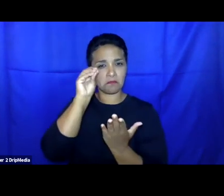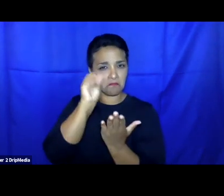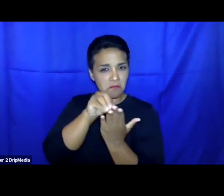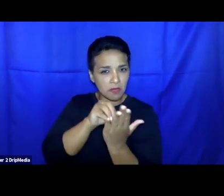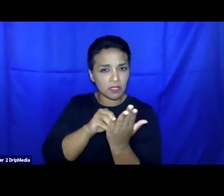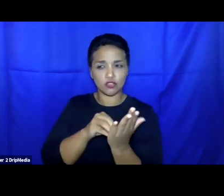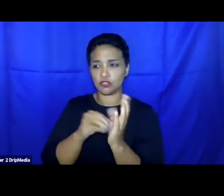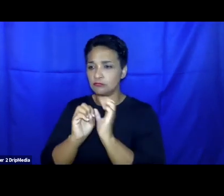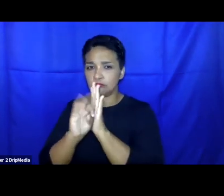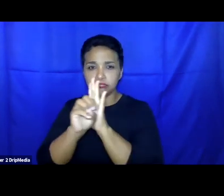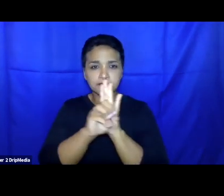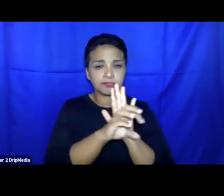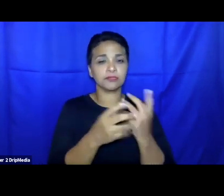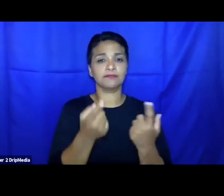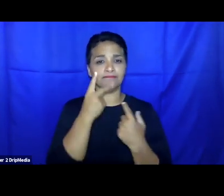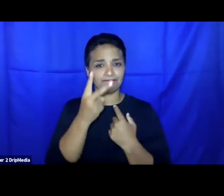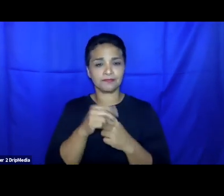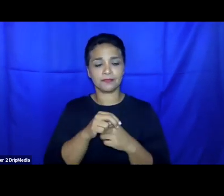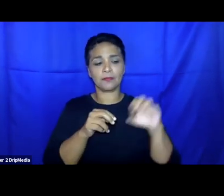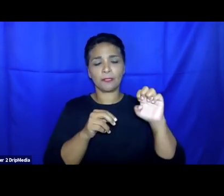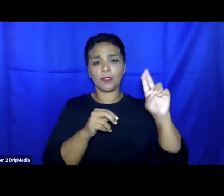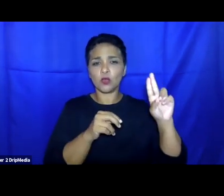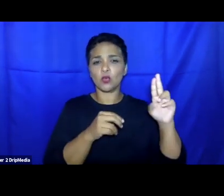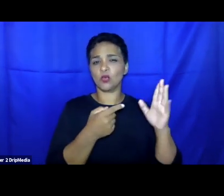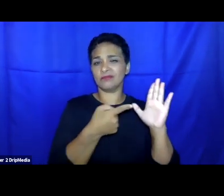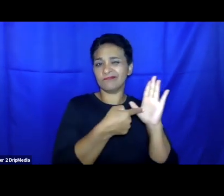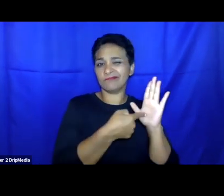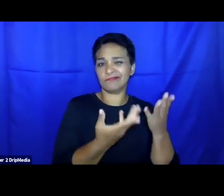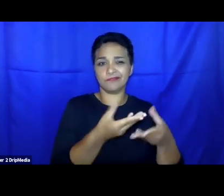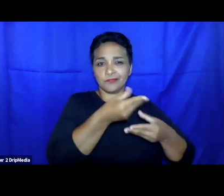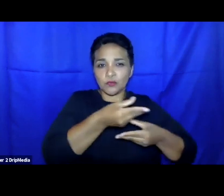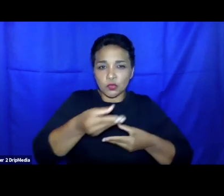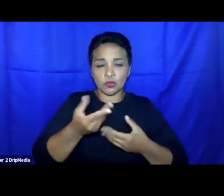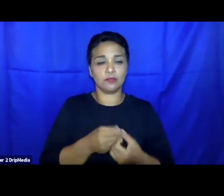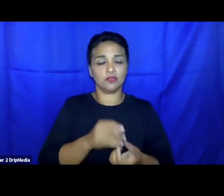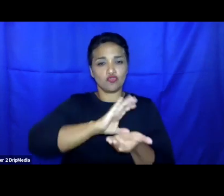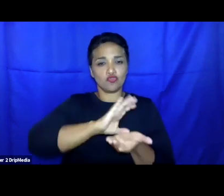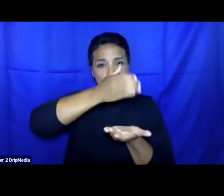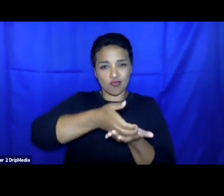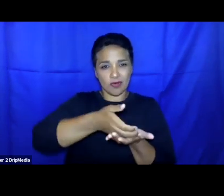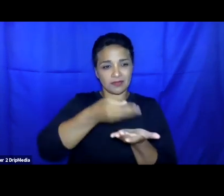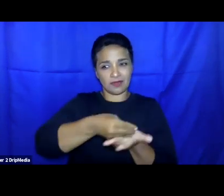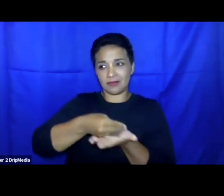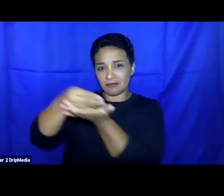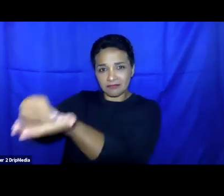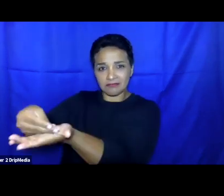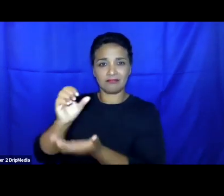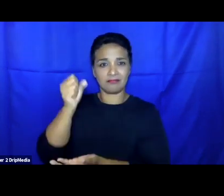at primary EU instruments like the EU Trust Fund for Africa or the MADAD Fund, we don't see